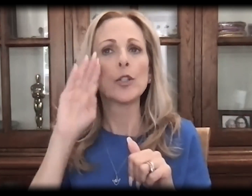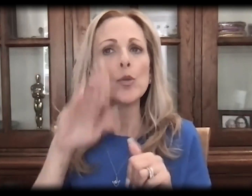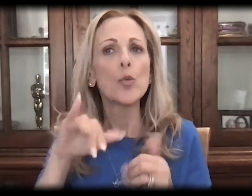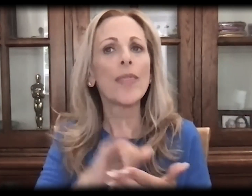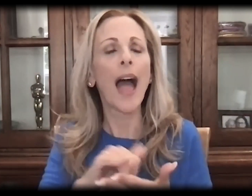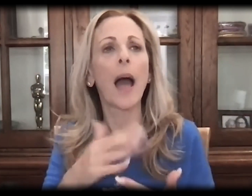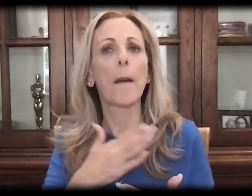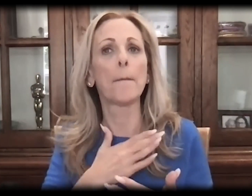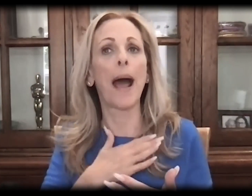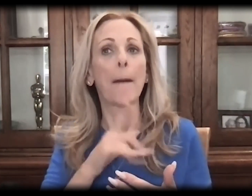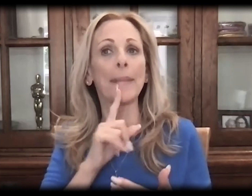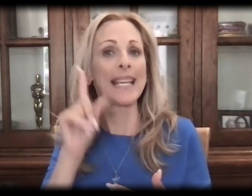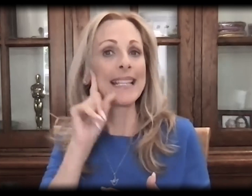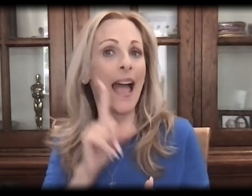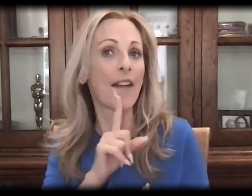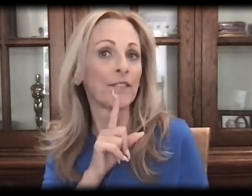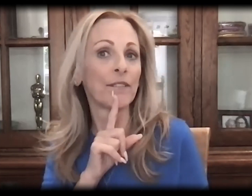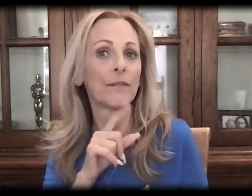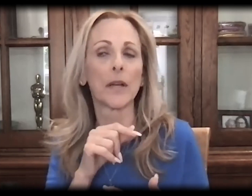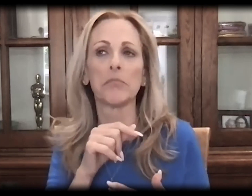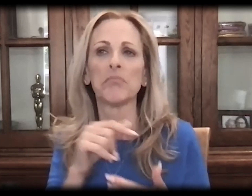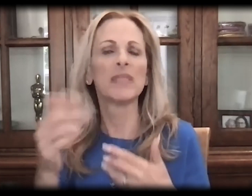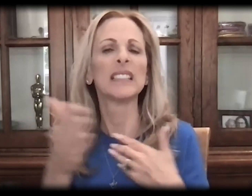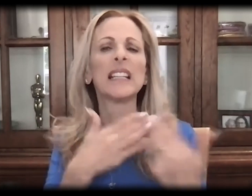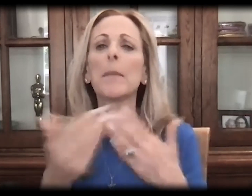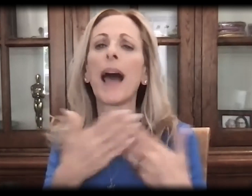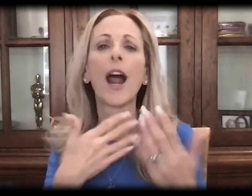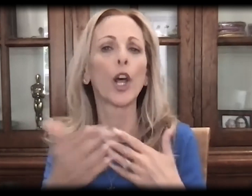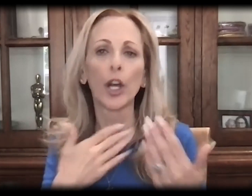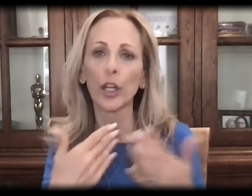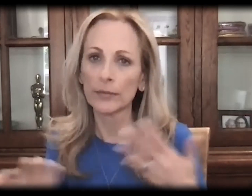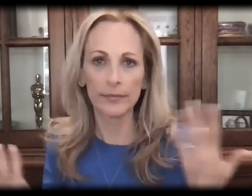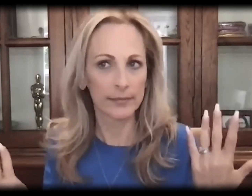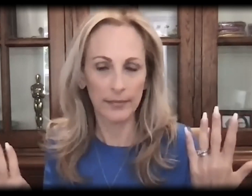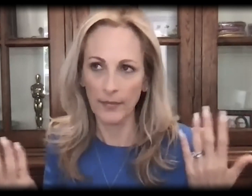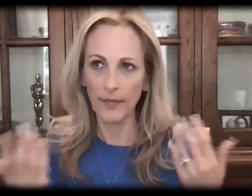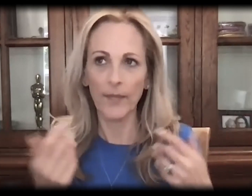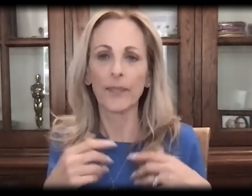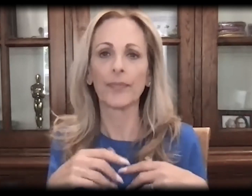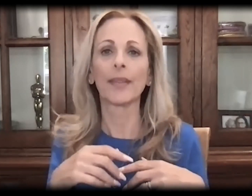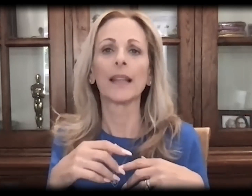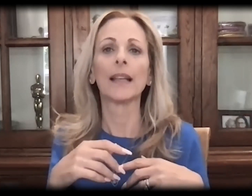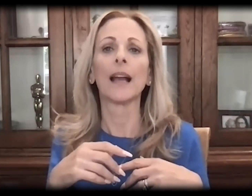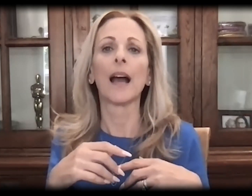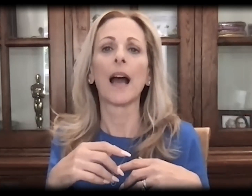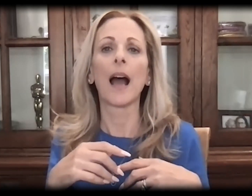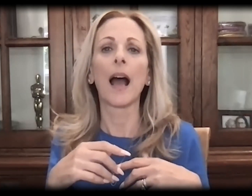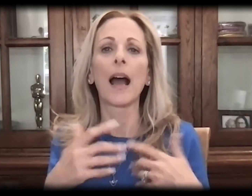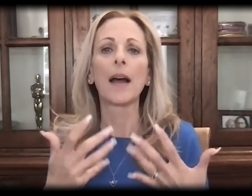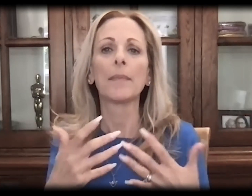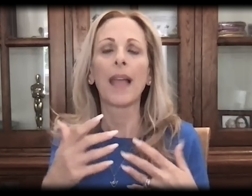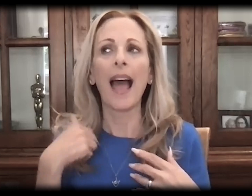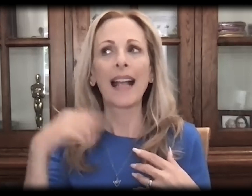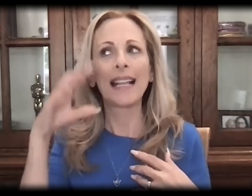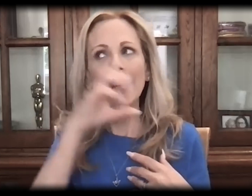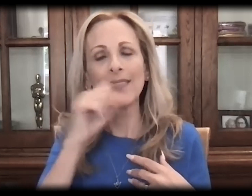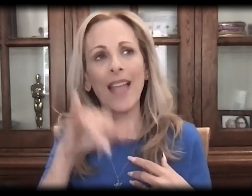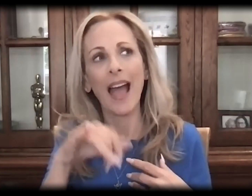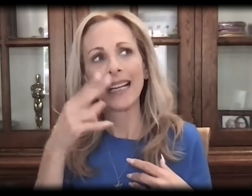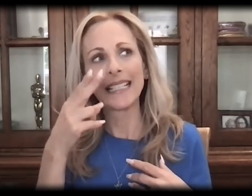And he knew that my being deaf didn't really matter, didn't fit into the equation. And I